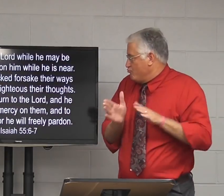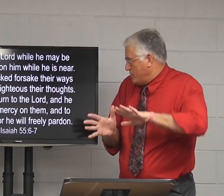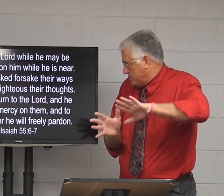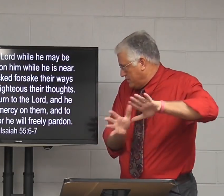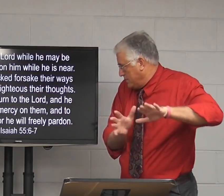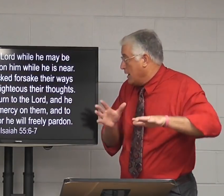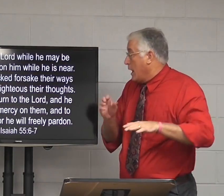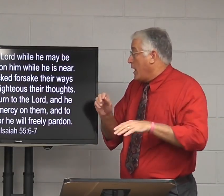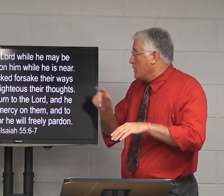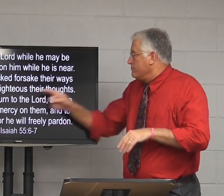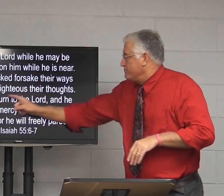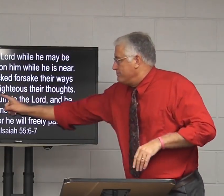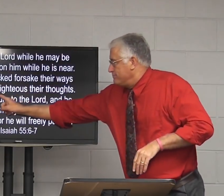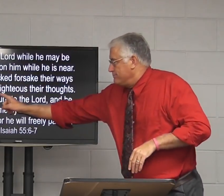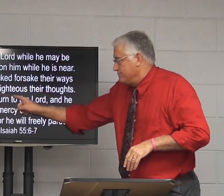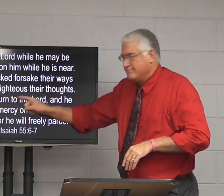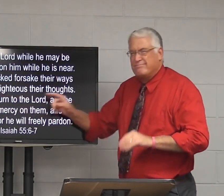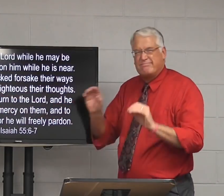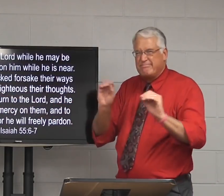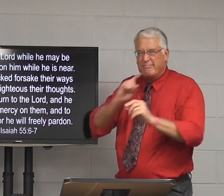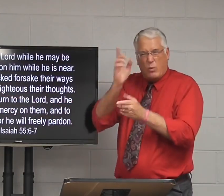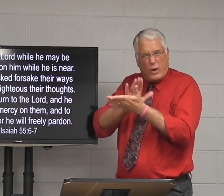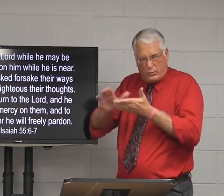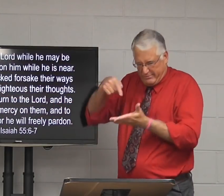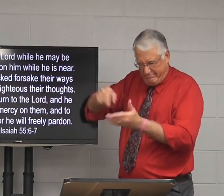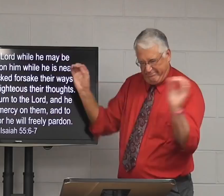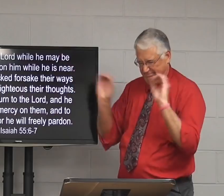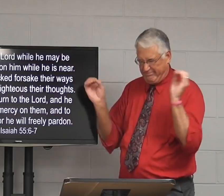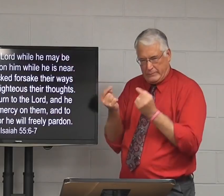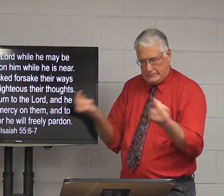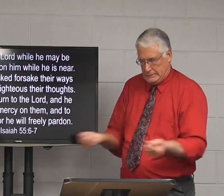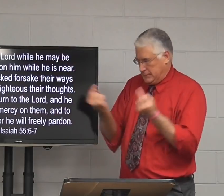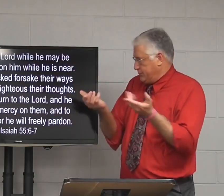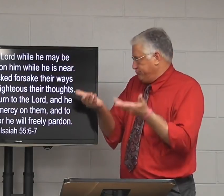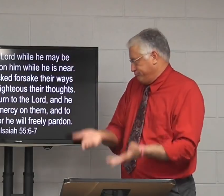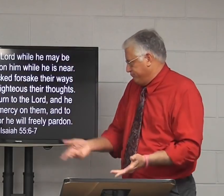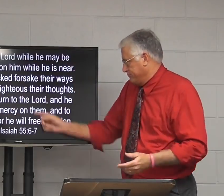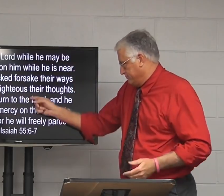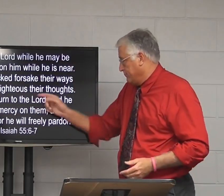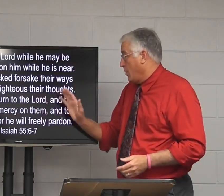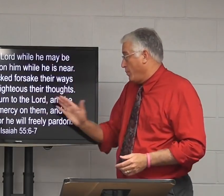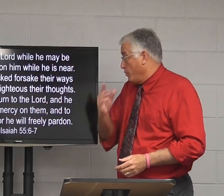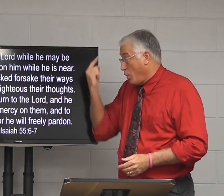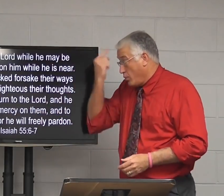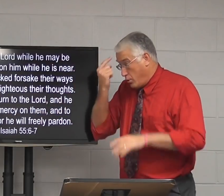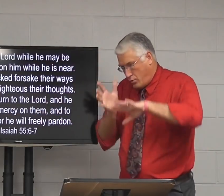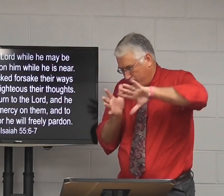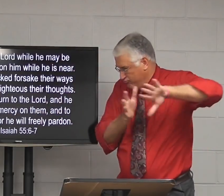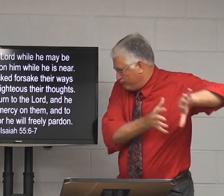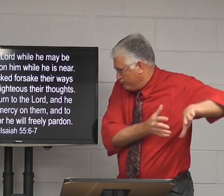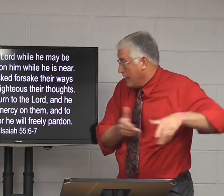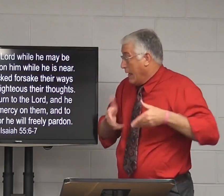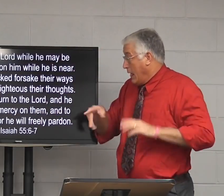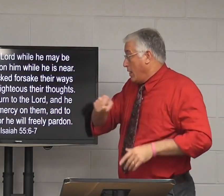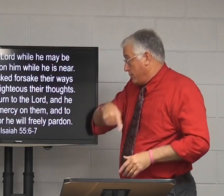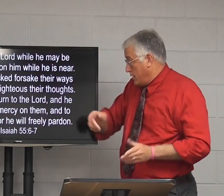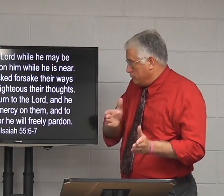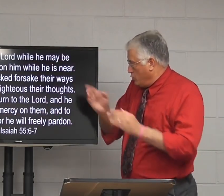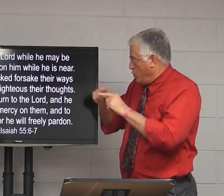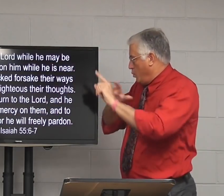near. Let the wicked forsake their ways and the unrighteous their thoughts. Let them turn